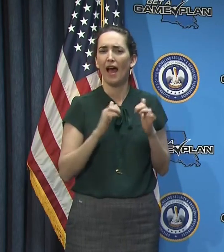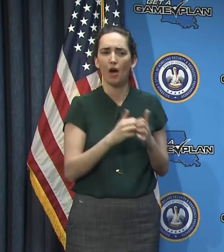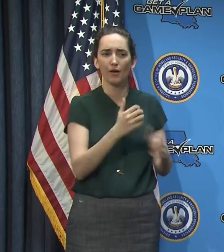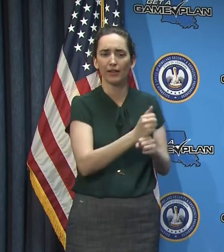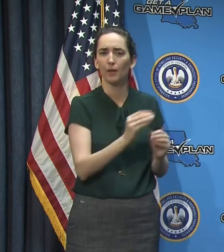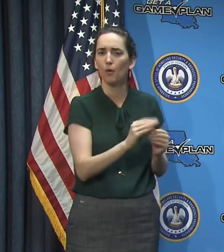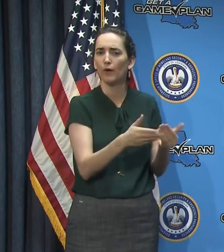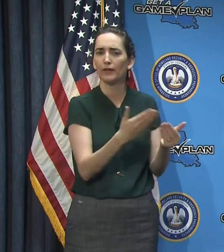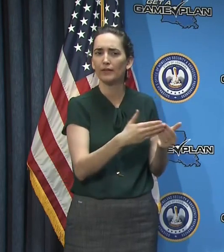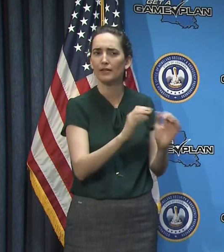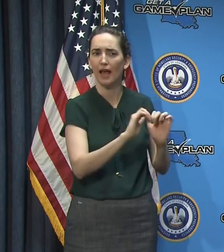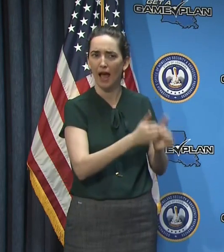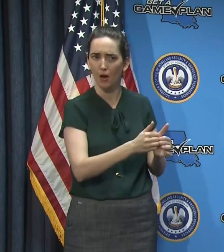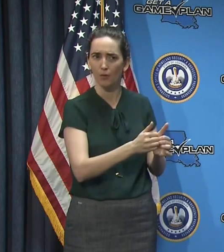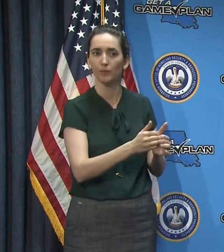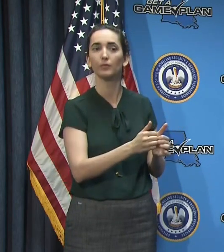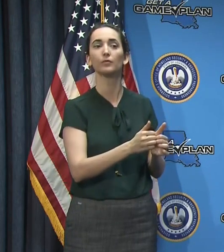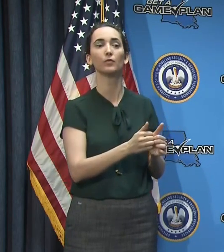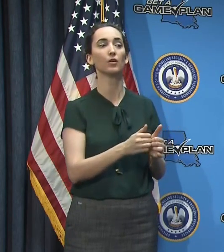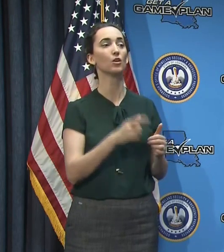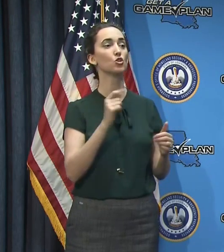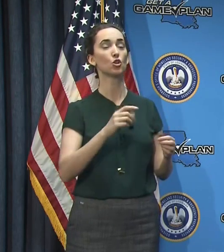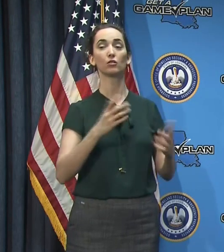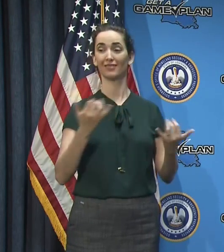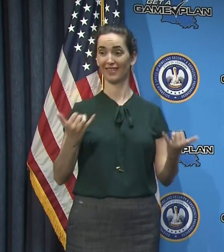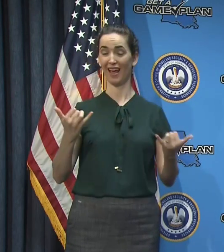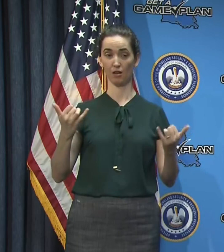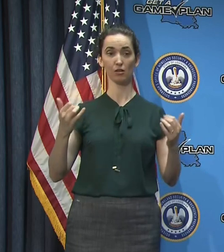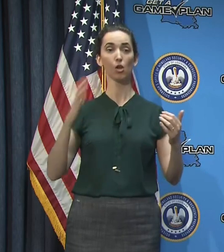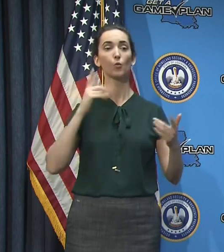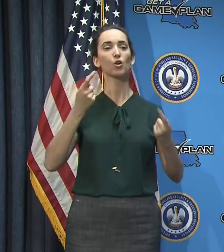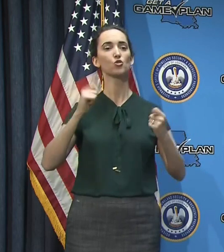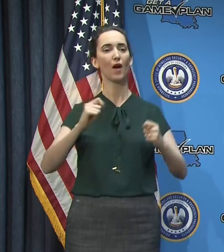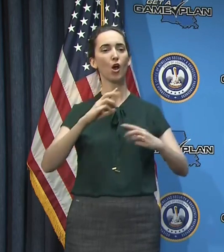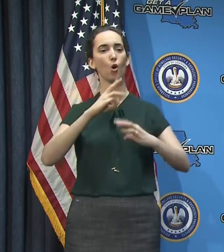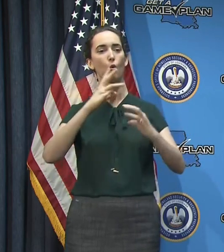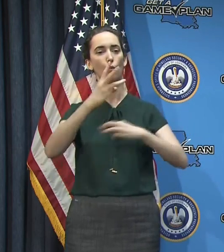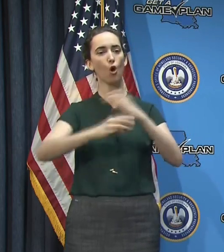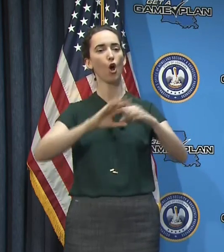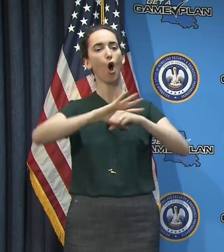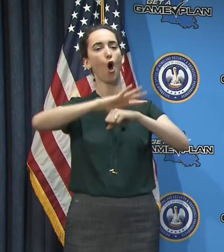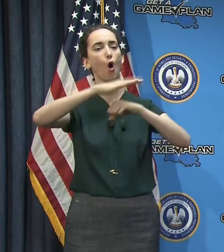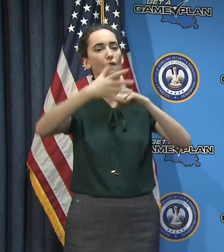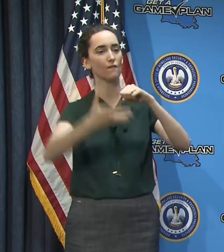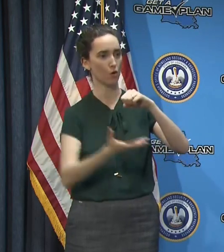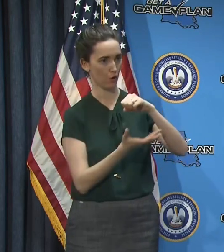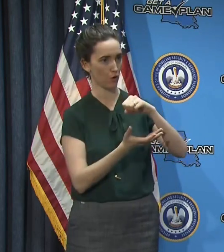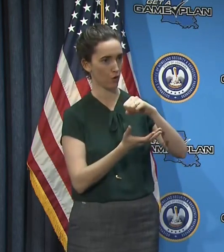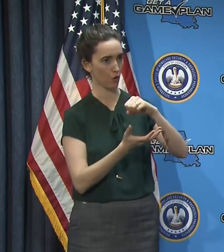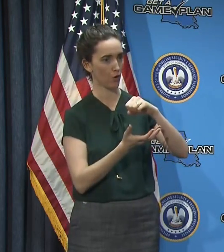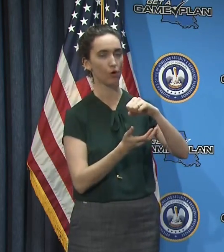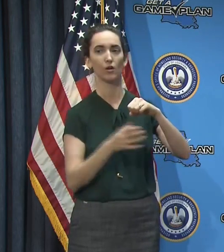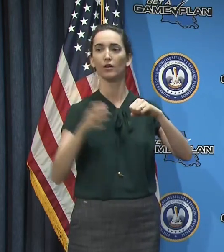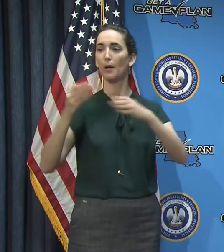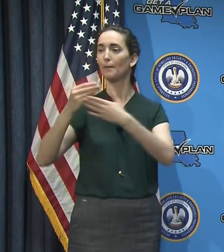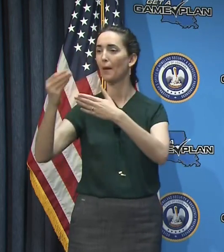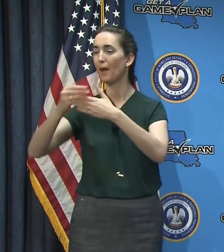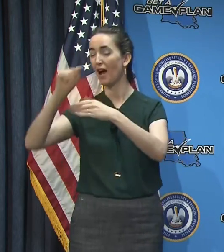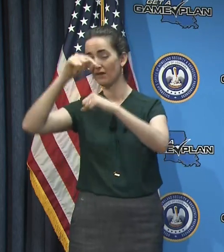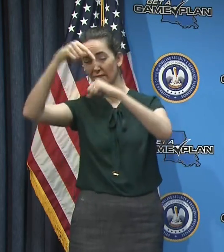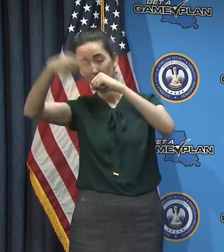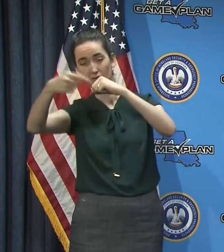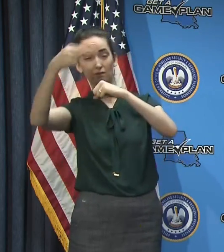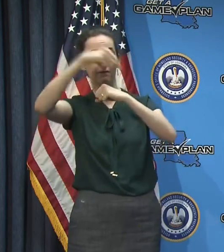acquire PPE from all over the world through an air bridge, and that flights would be coming into the United States